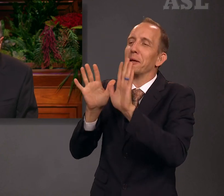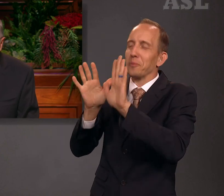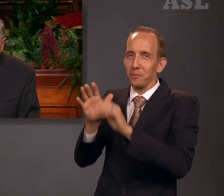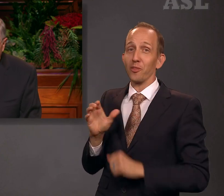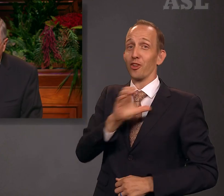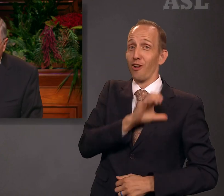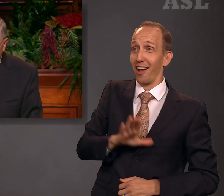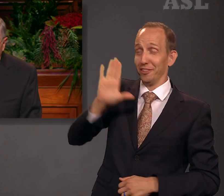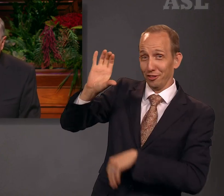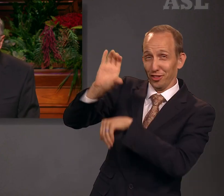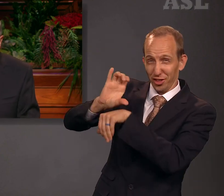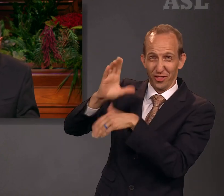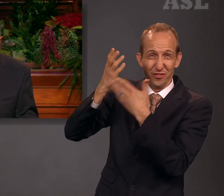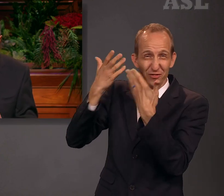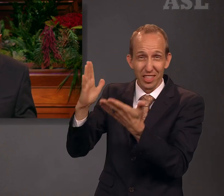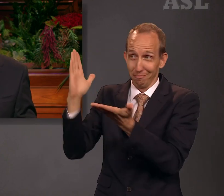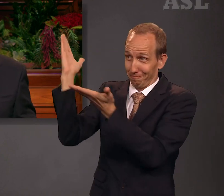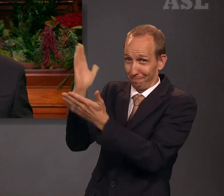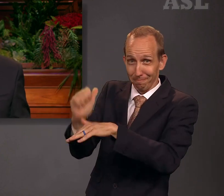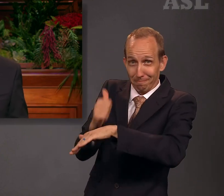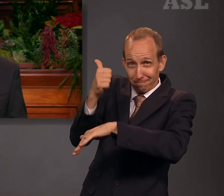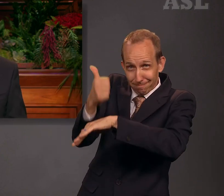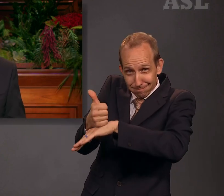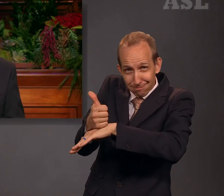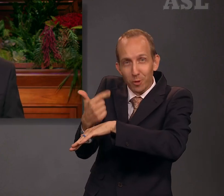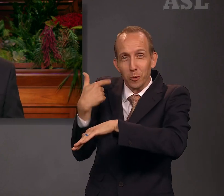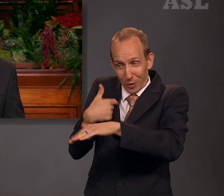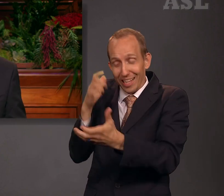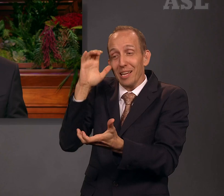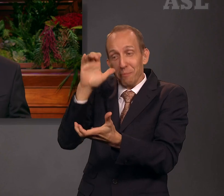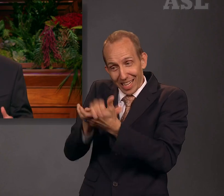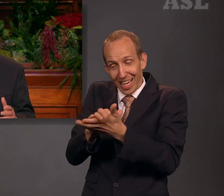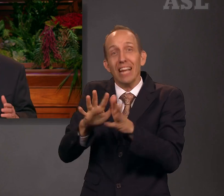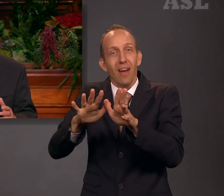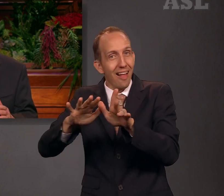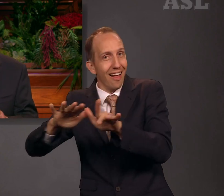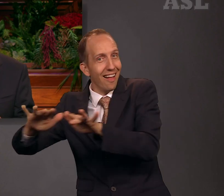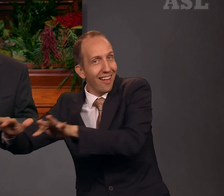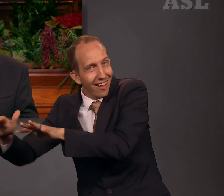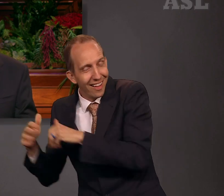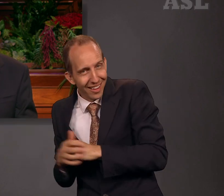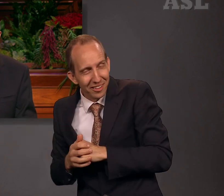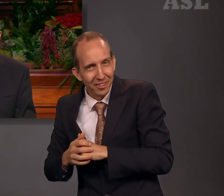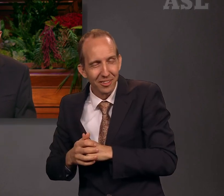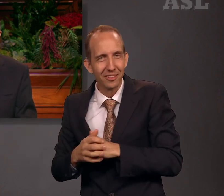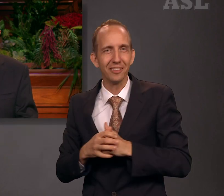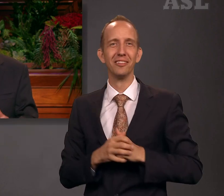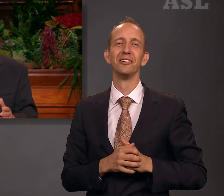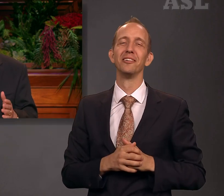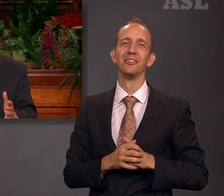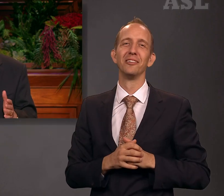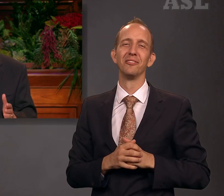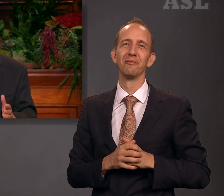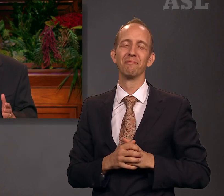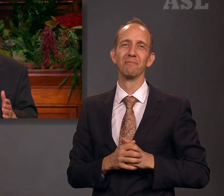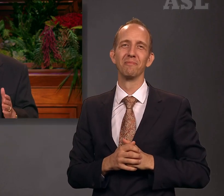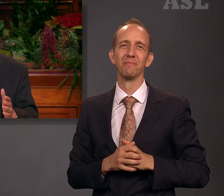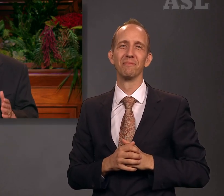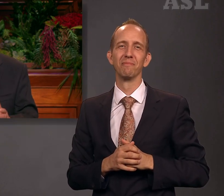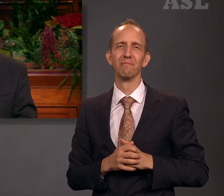the phrase, In the restored Church of Jesus Christ, we believe. When he noticed that I wasn't